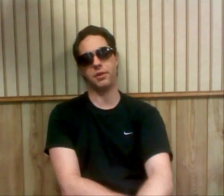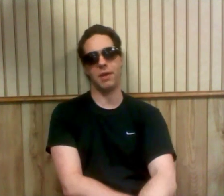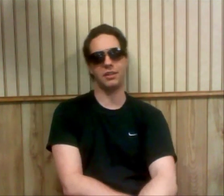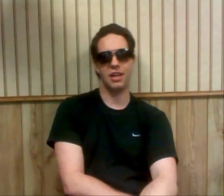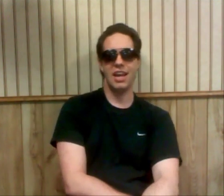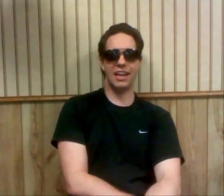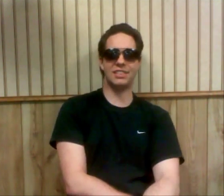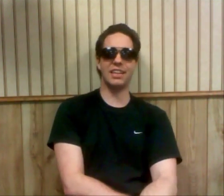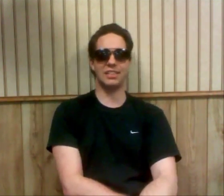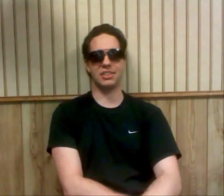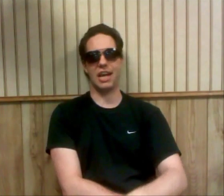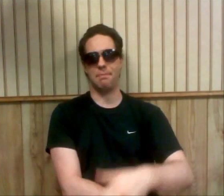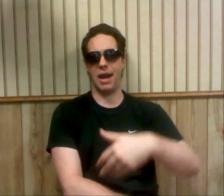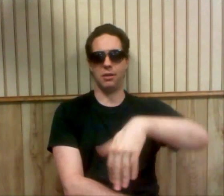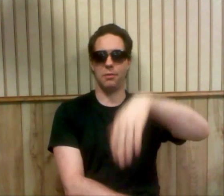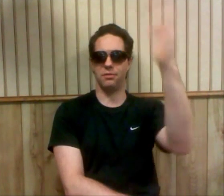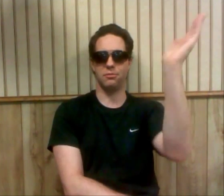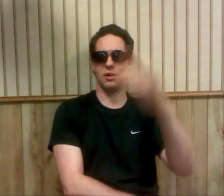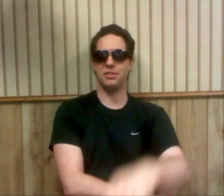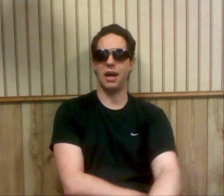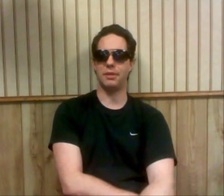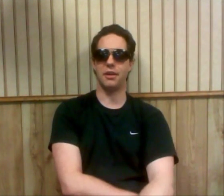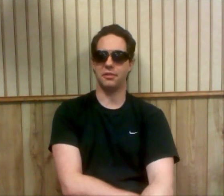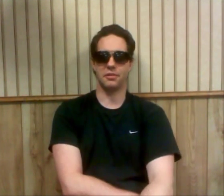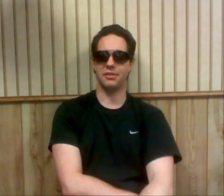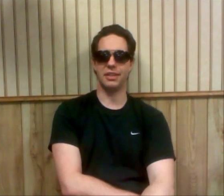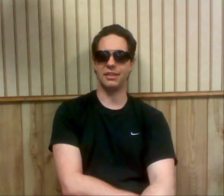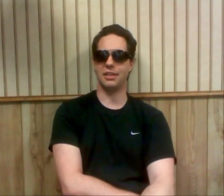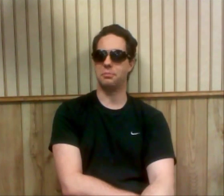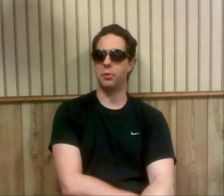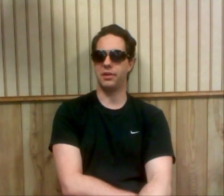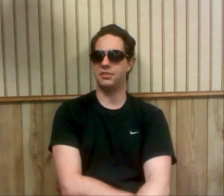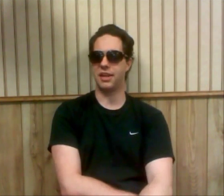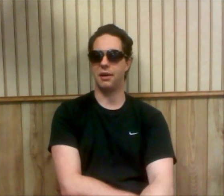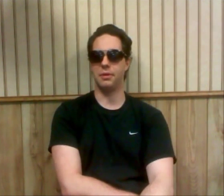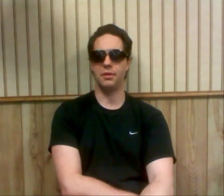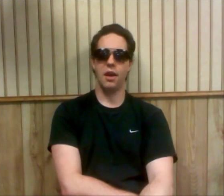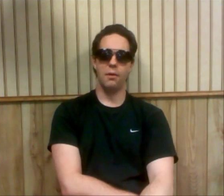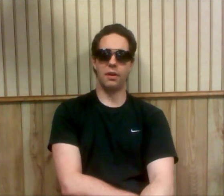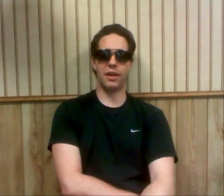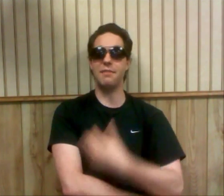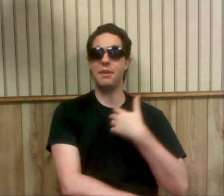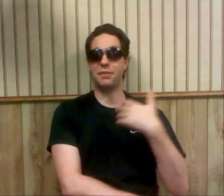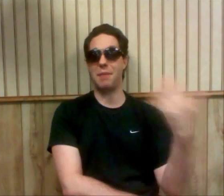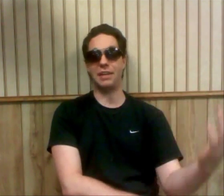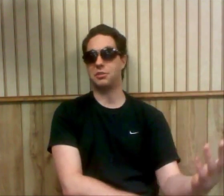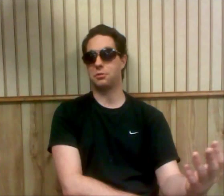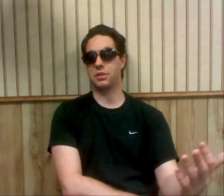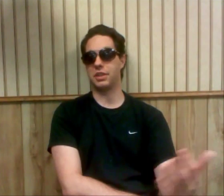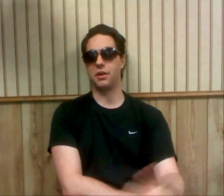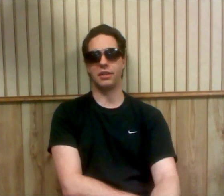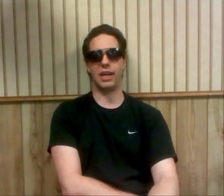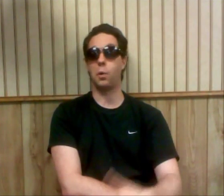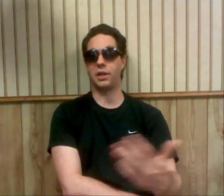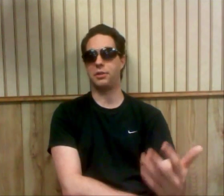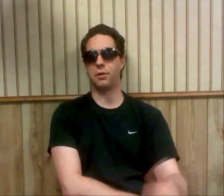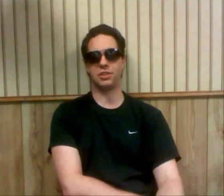rematch. Instead, they just kind of pile one on top of the other and it gets boring and stale. But even if the matches are really good, like Orton and Christian,